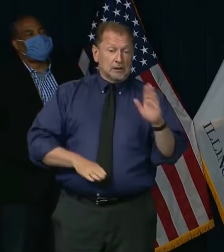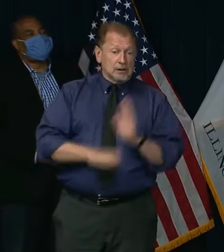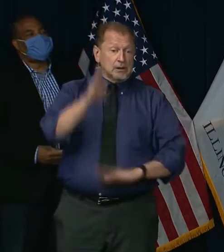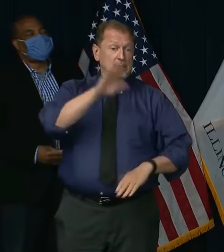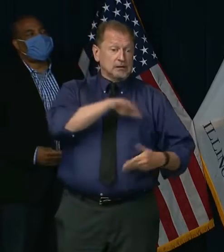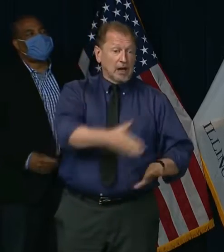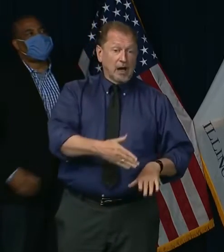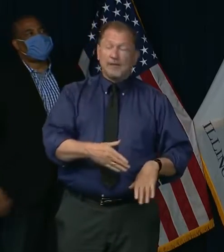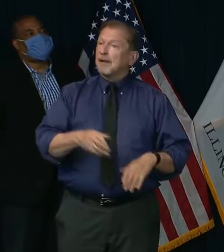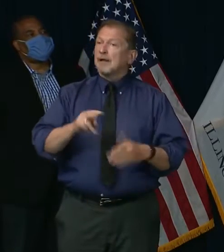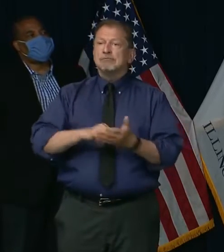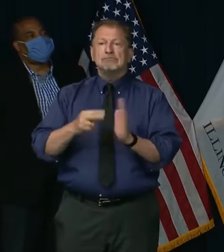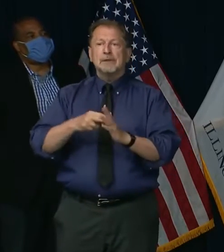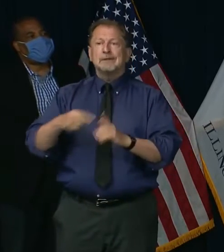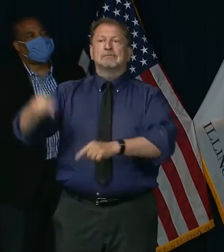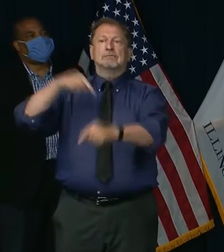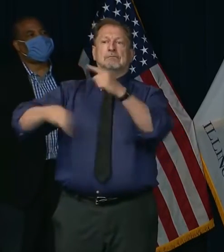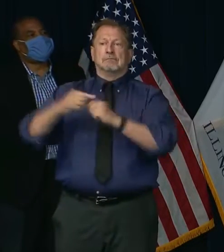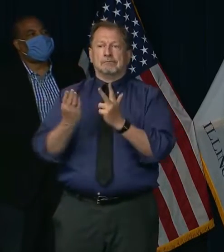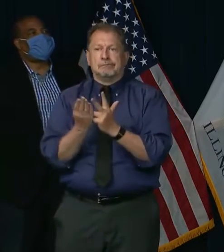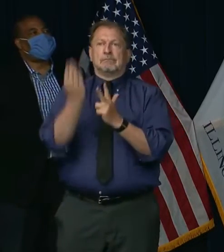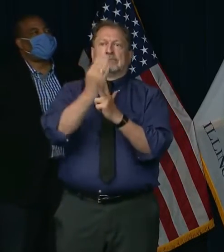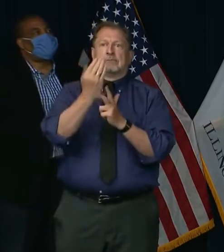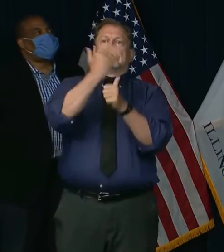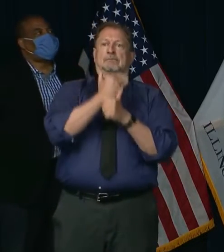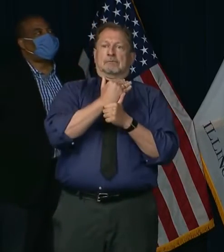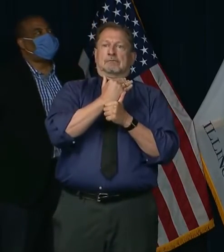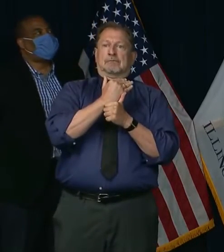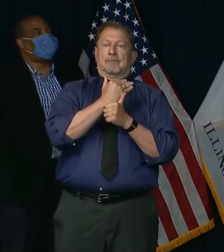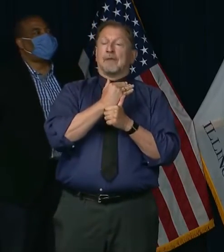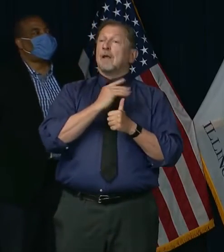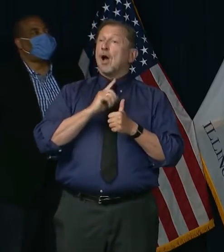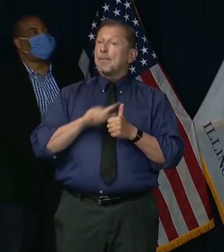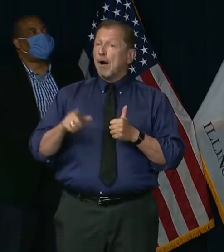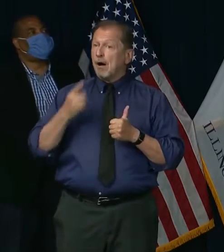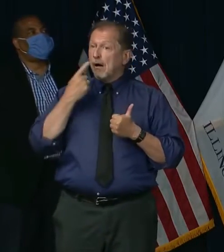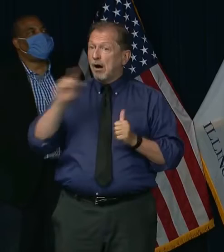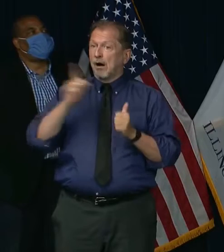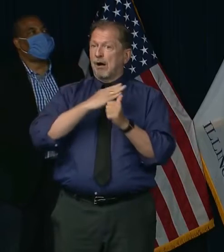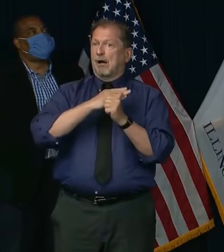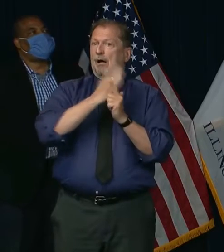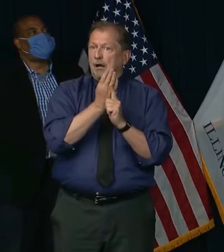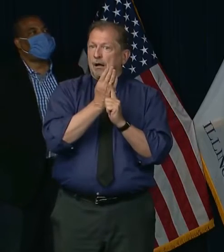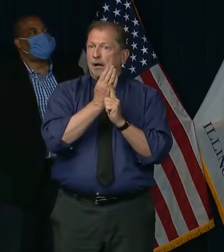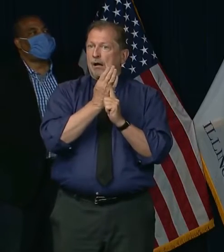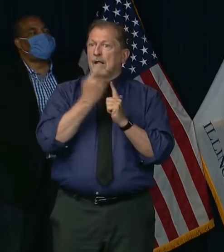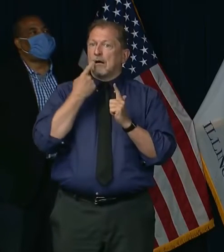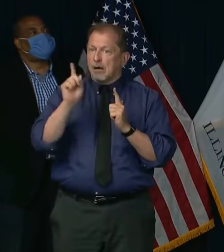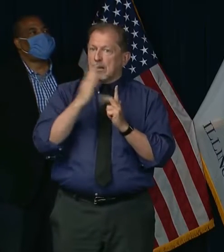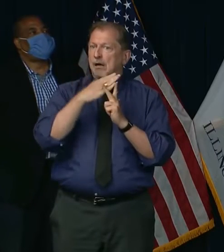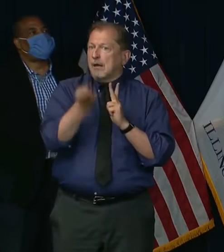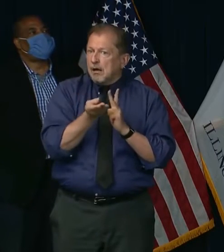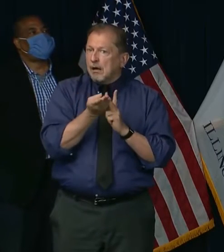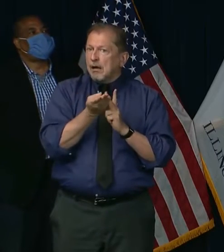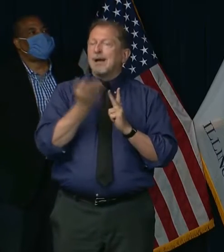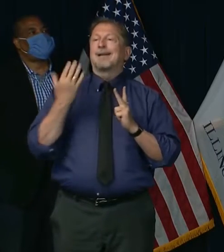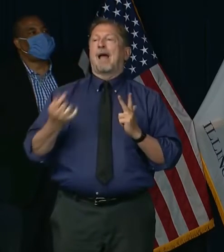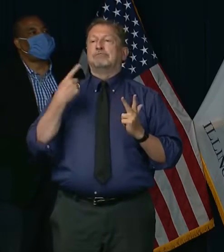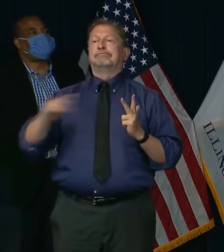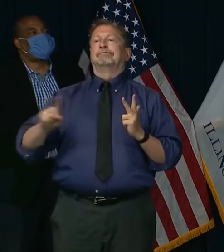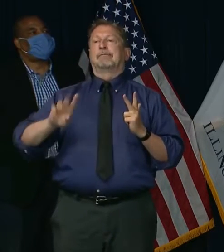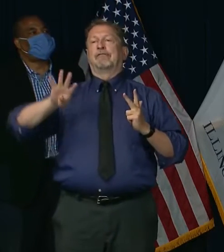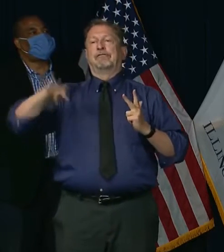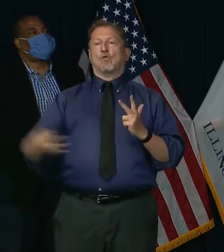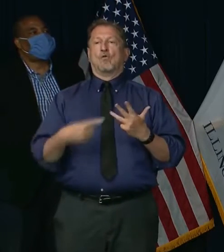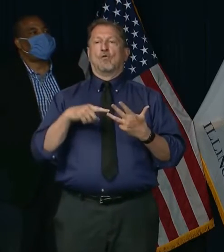we could not in good conscience offer that region the go-ahead to Phase 4. We've seen